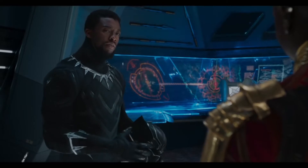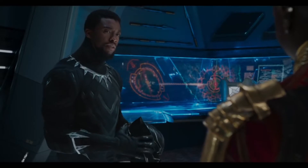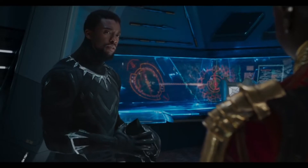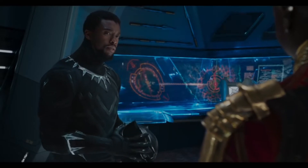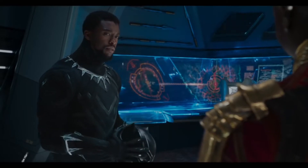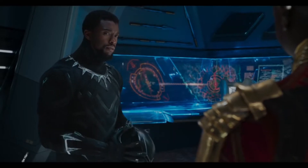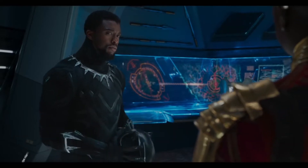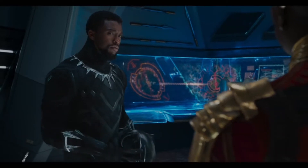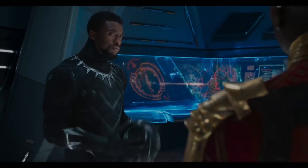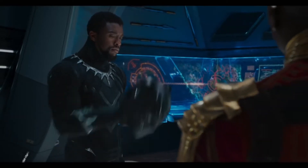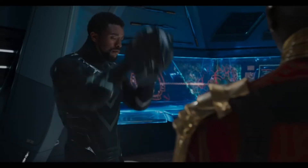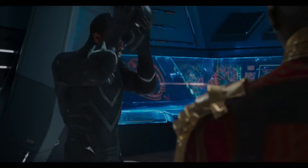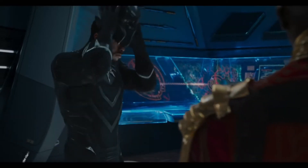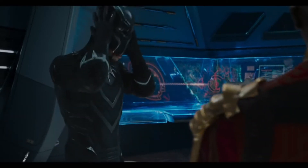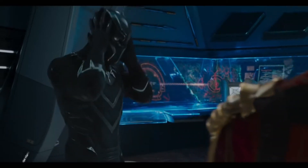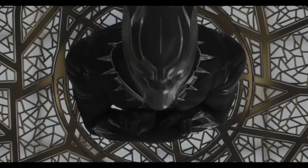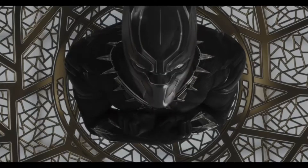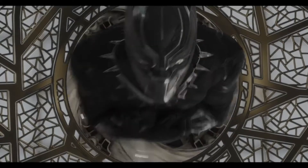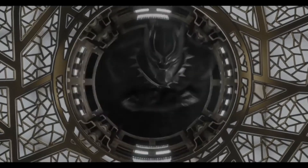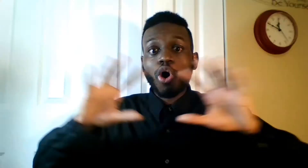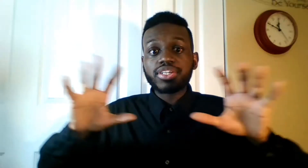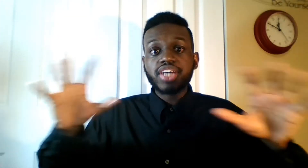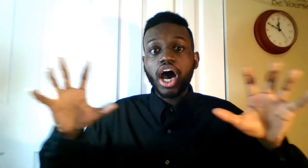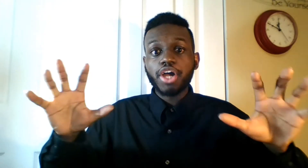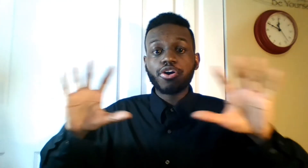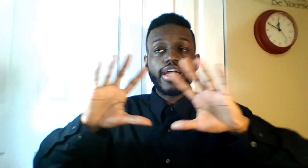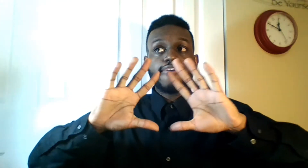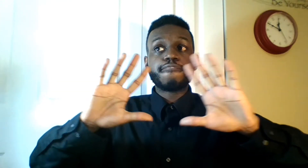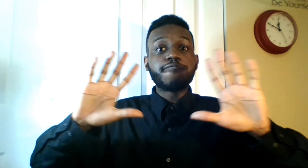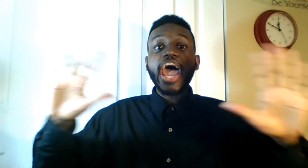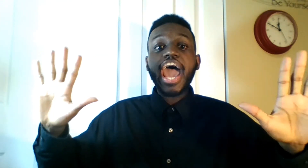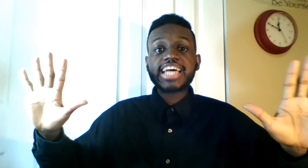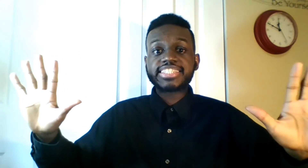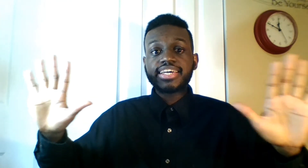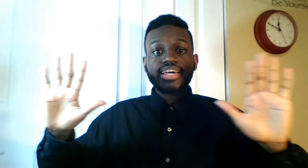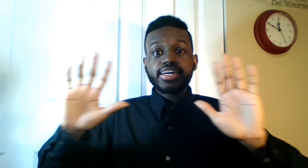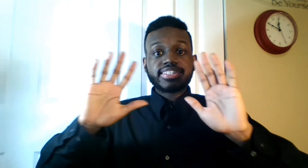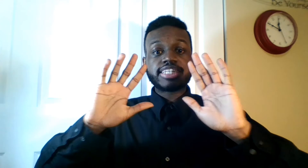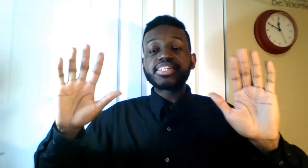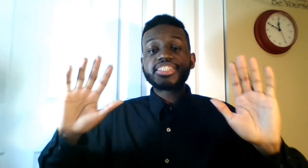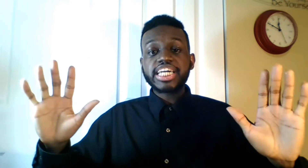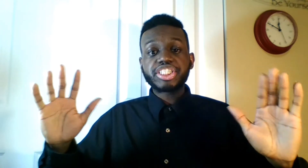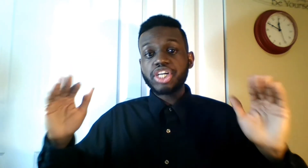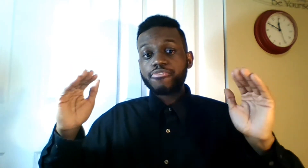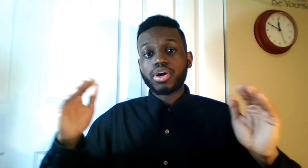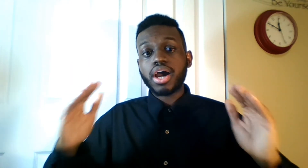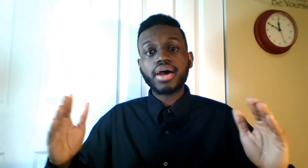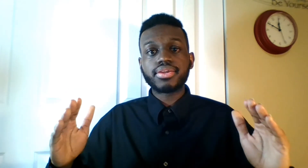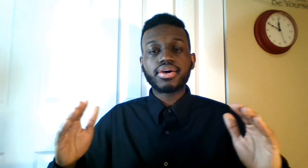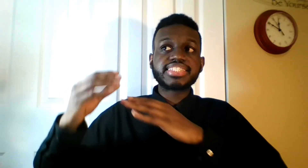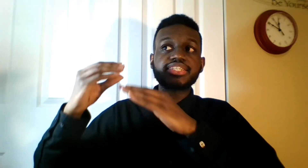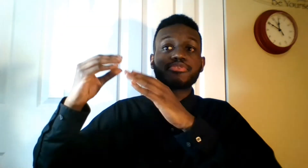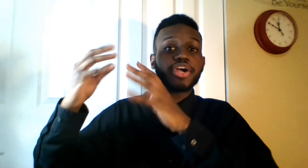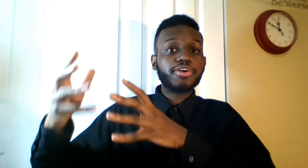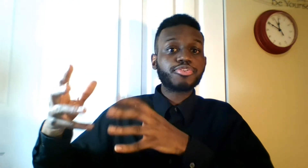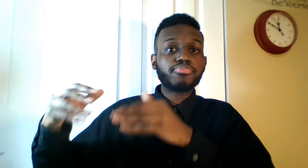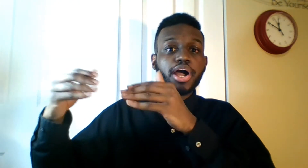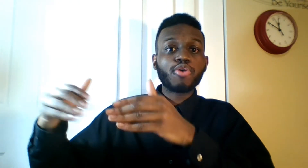automatically introduced to this whole entire vast civilization of Wakanda. The character Michael B.